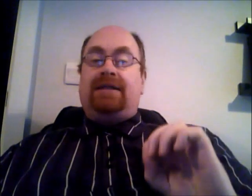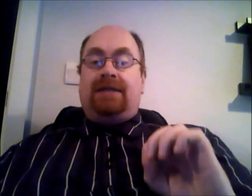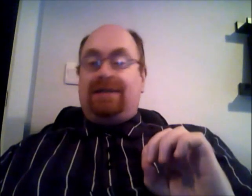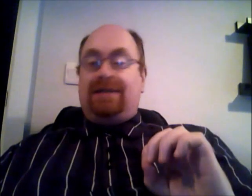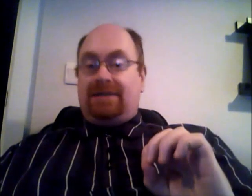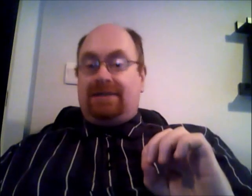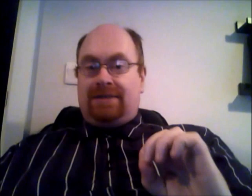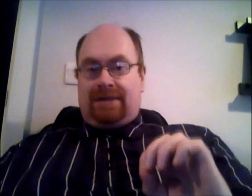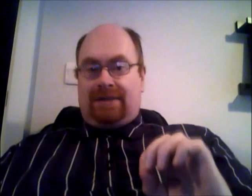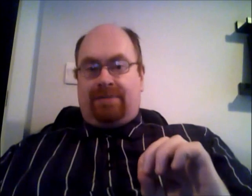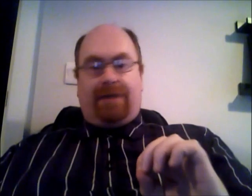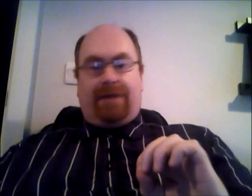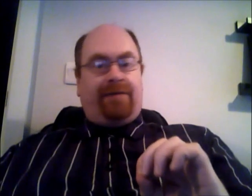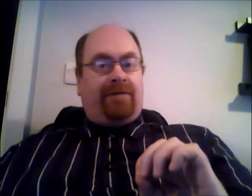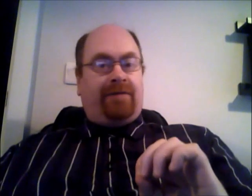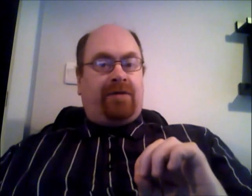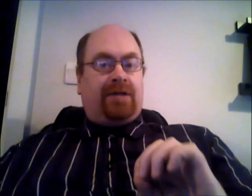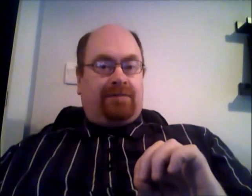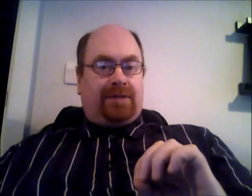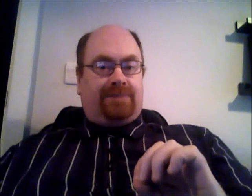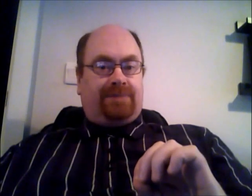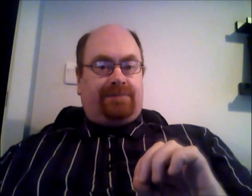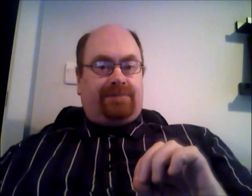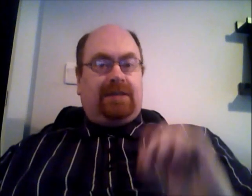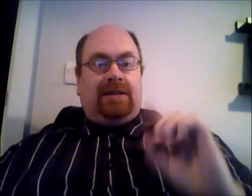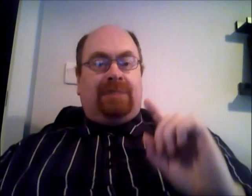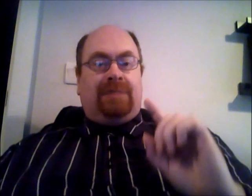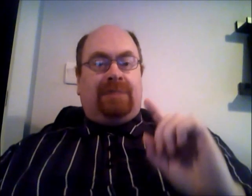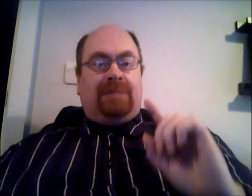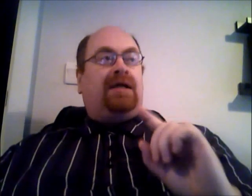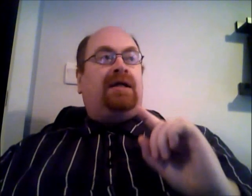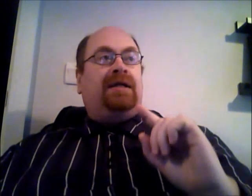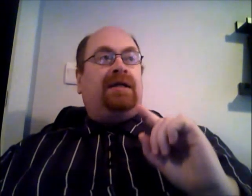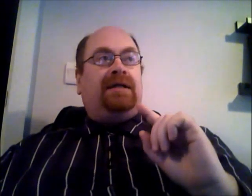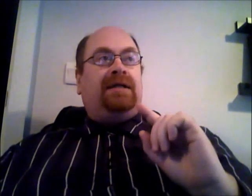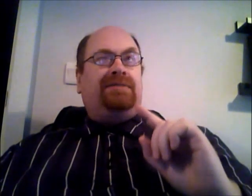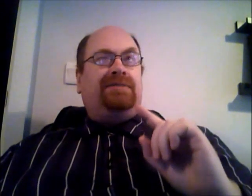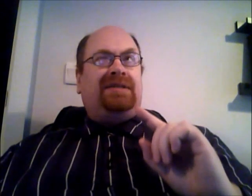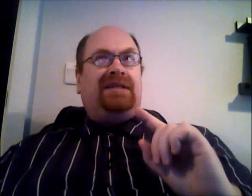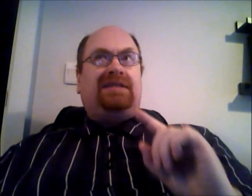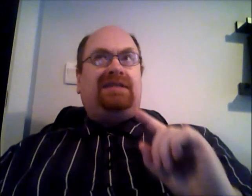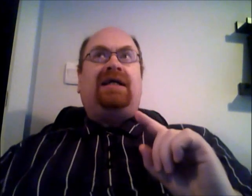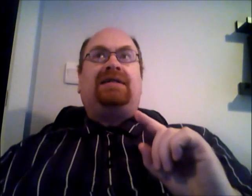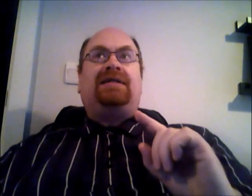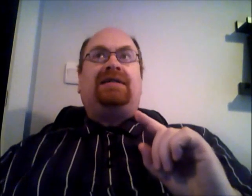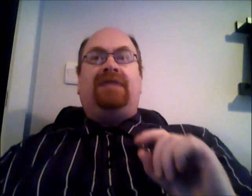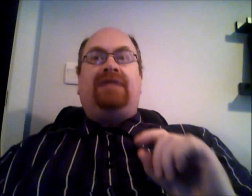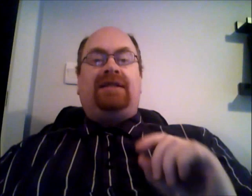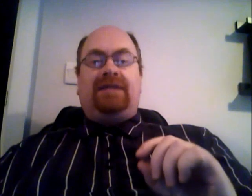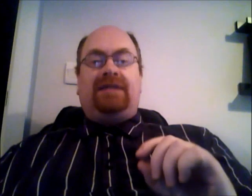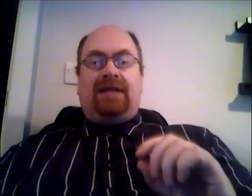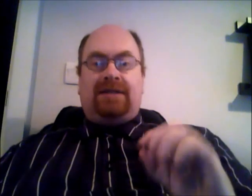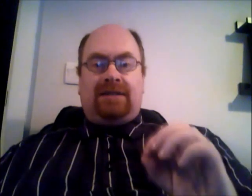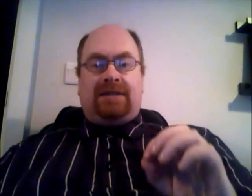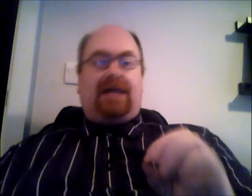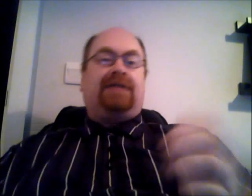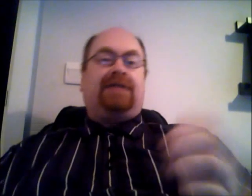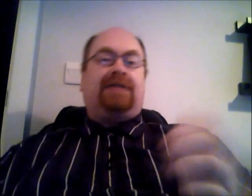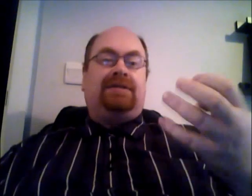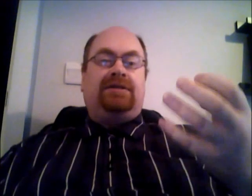1977 by Fianna Fáil government they put on a 2% tax on VAT and another tax to